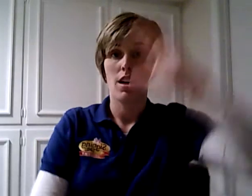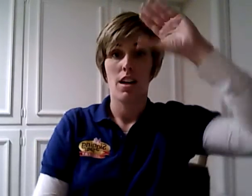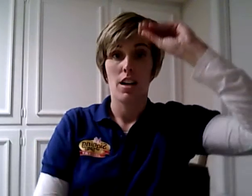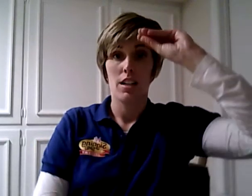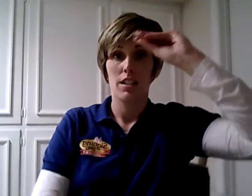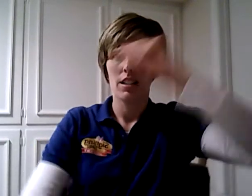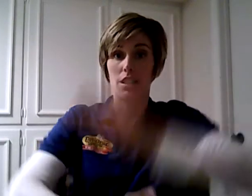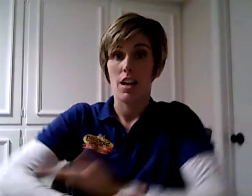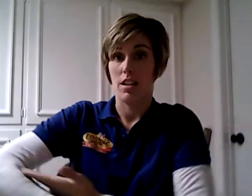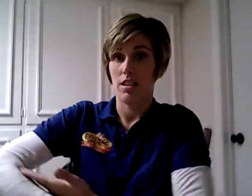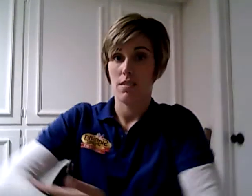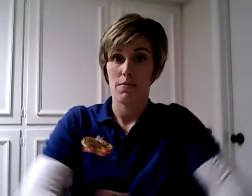Son.